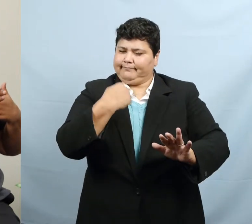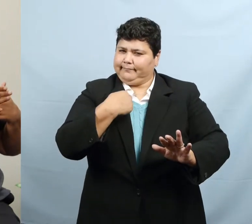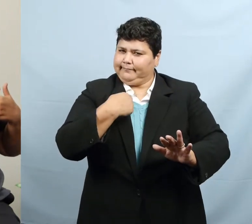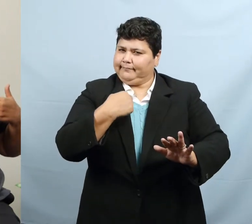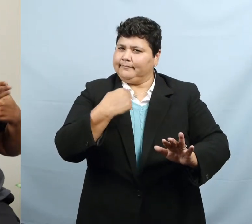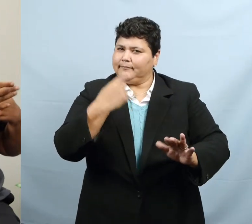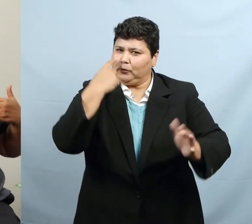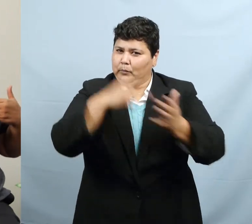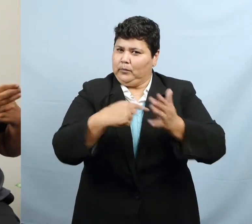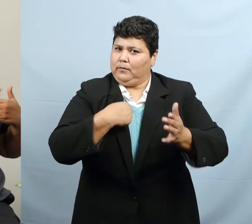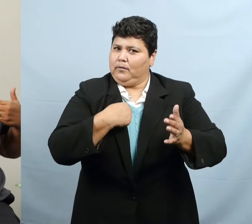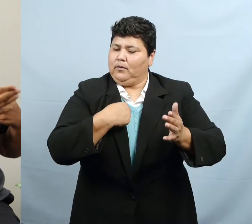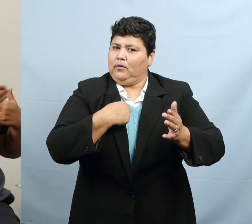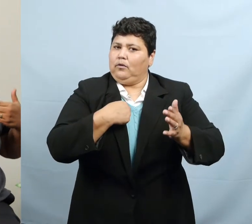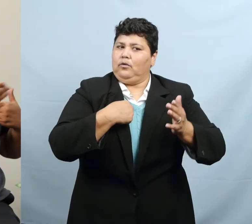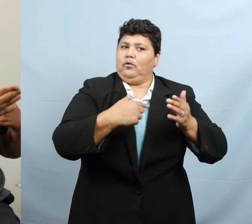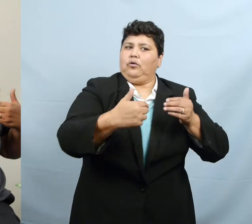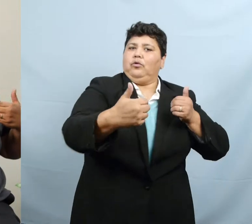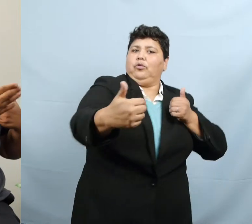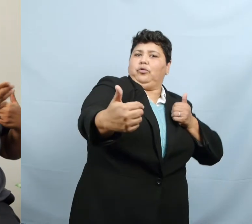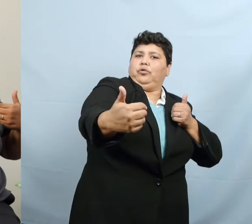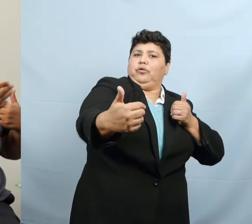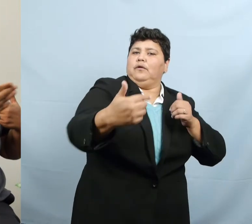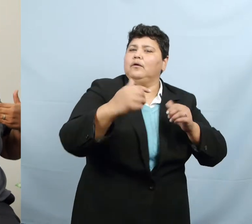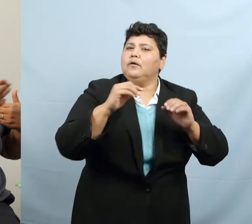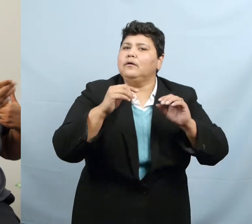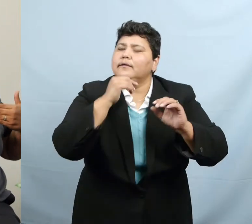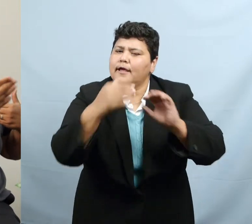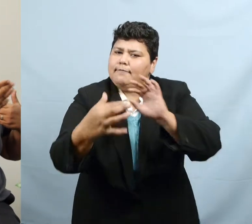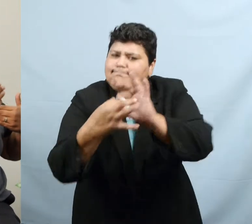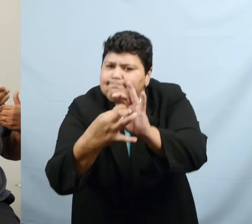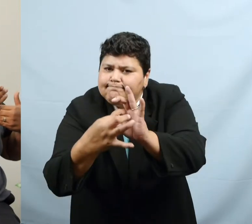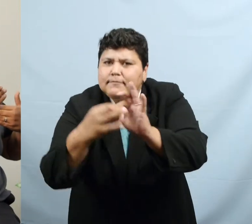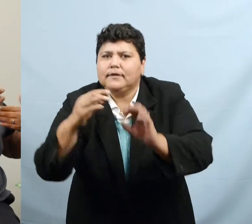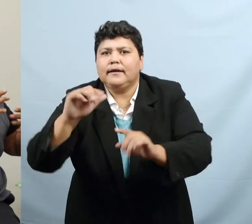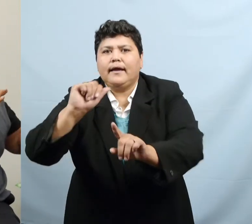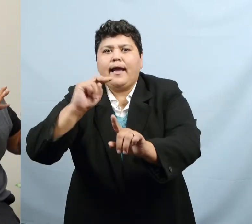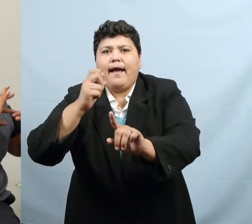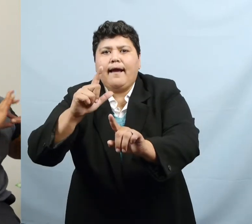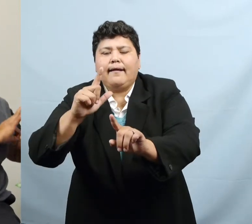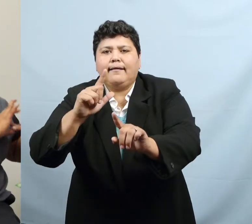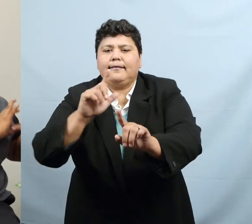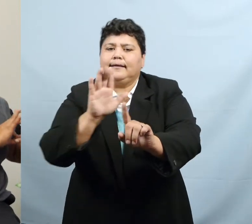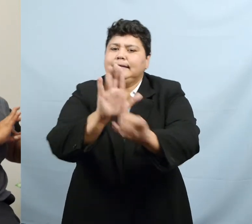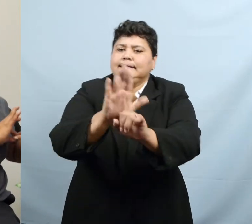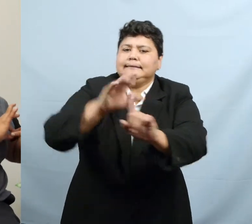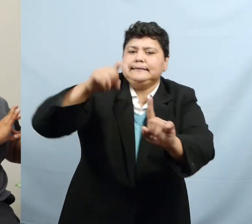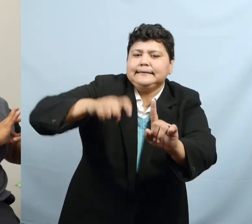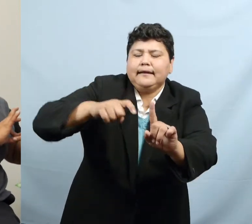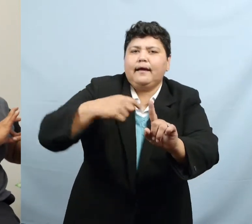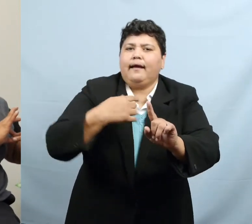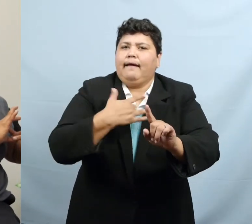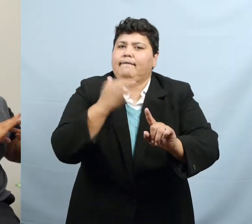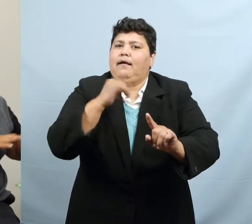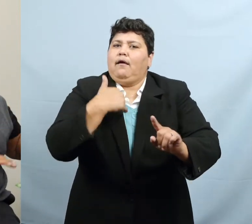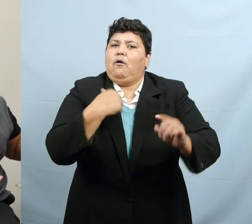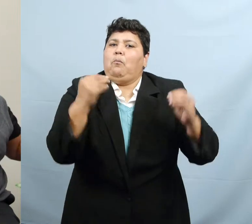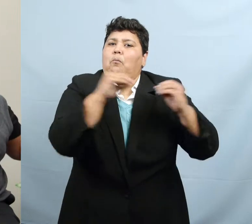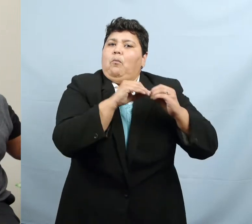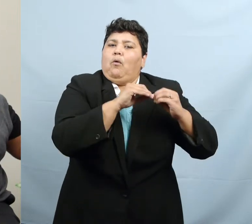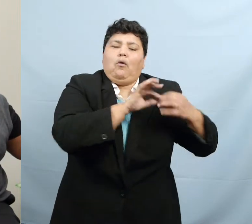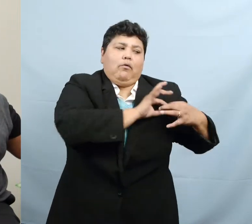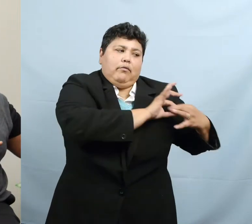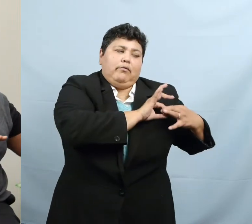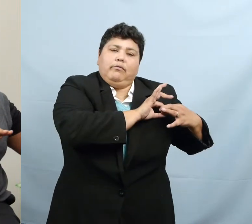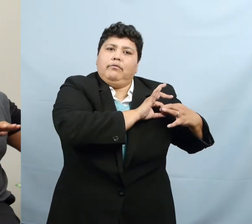that connection with Angel and his communication need. I felt like I aligned more with the sister and it might